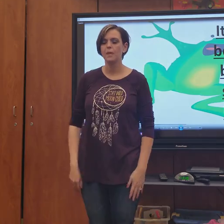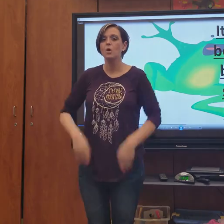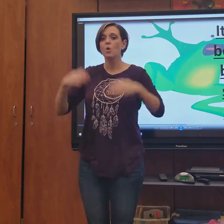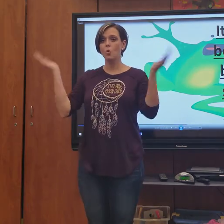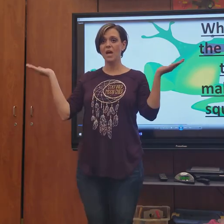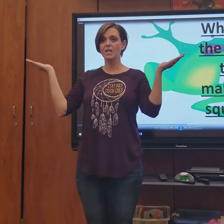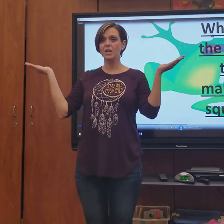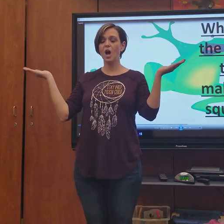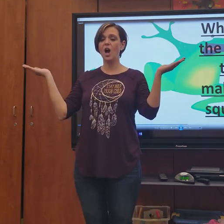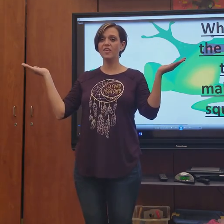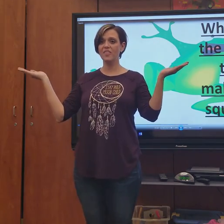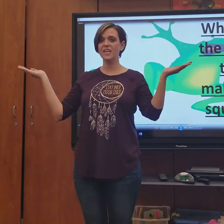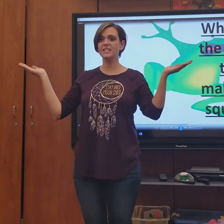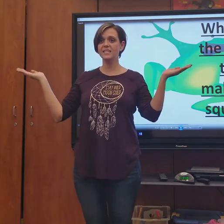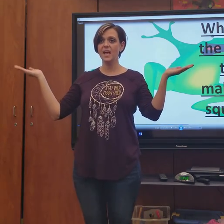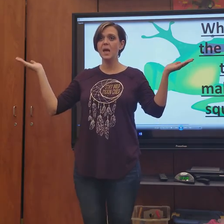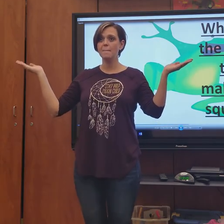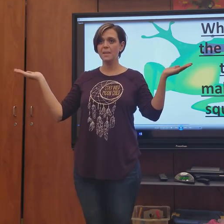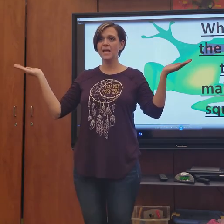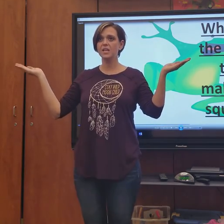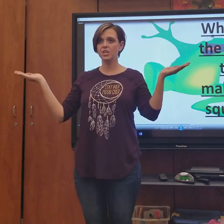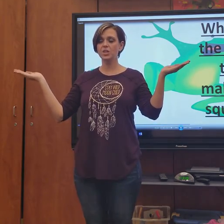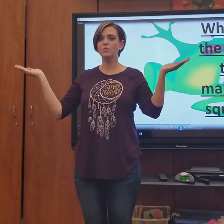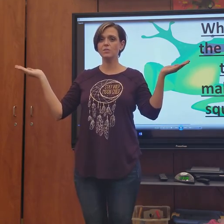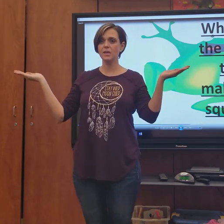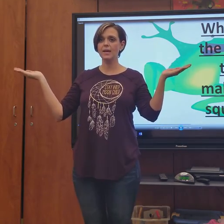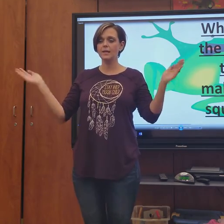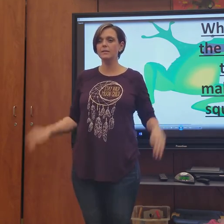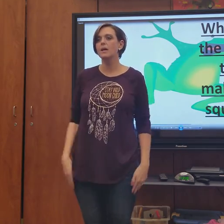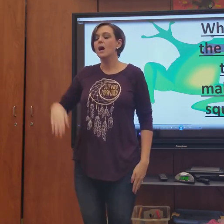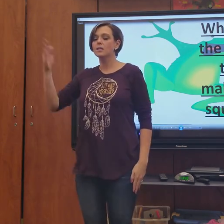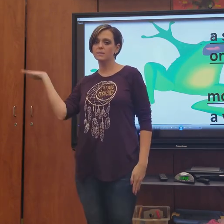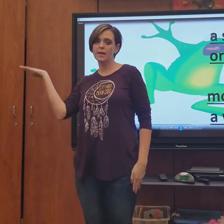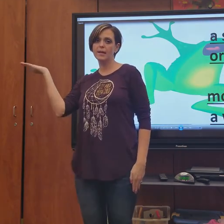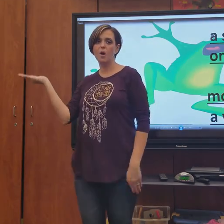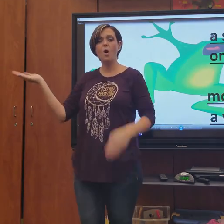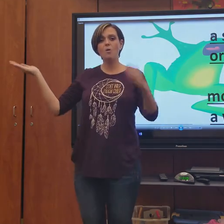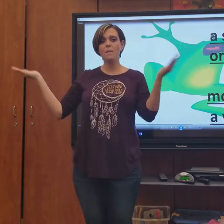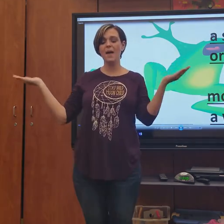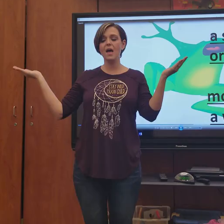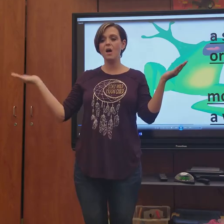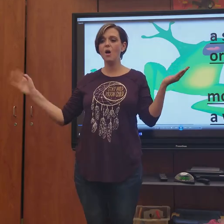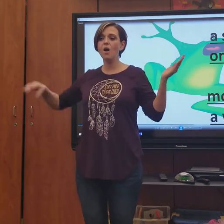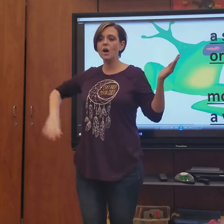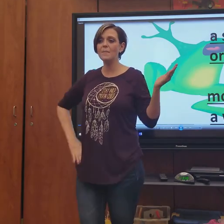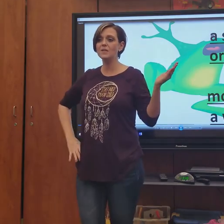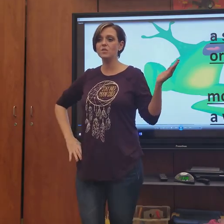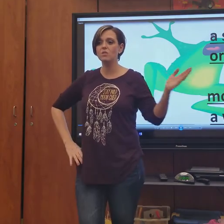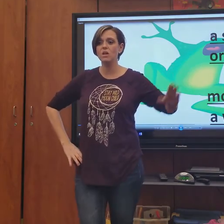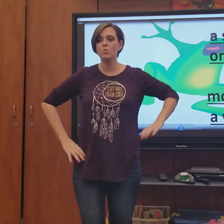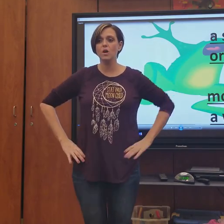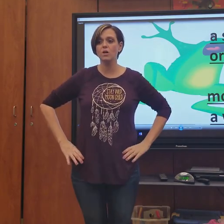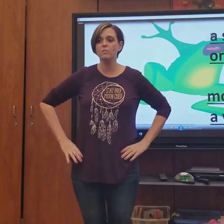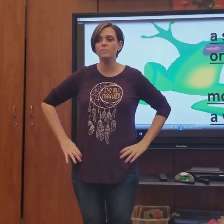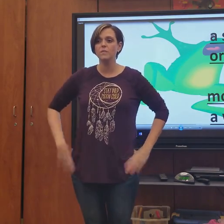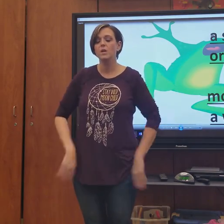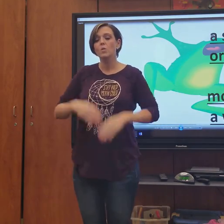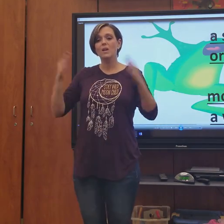What are the things that make you squirm? A snake or a bat or a mouse or a worm We